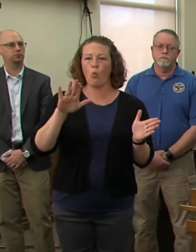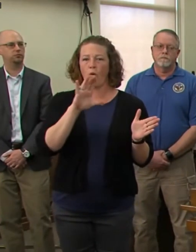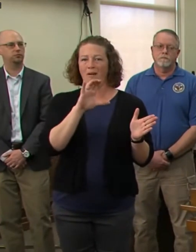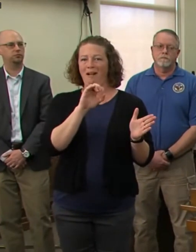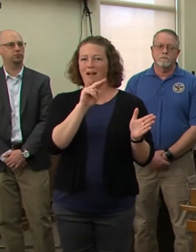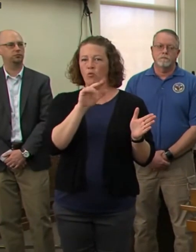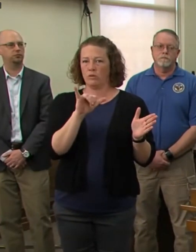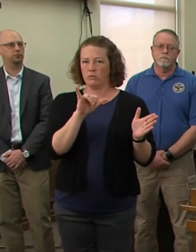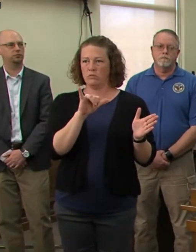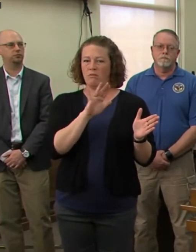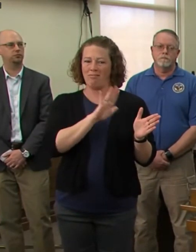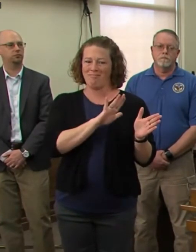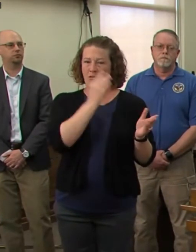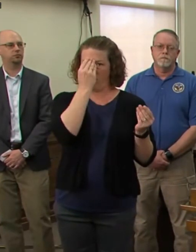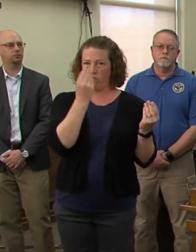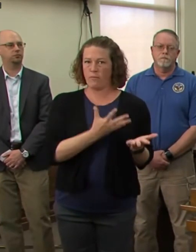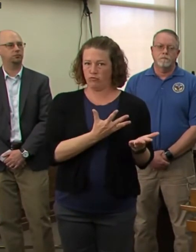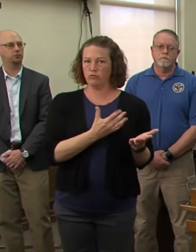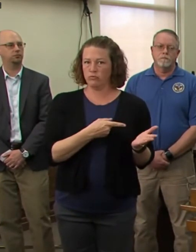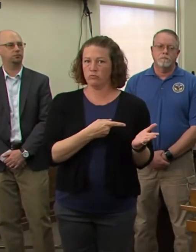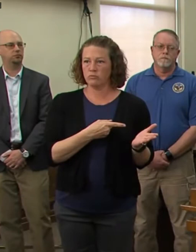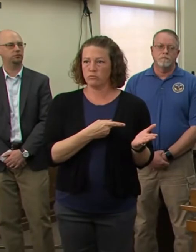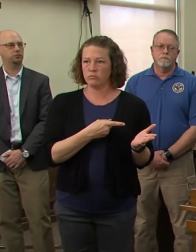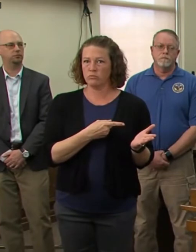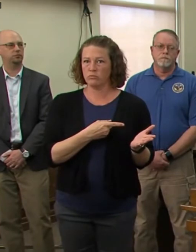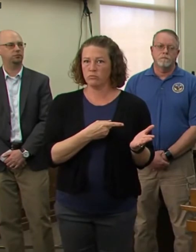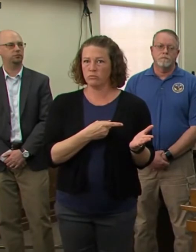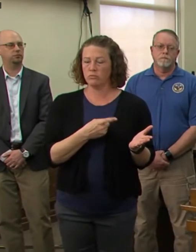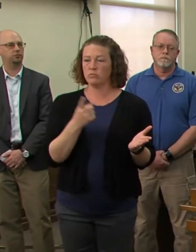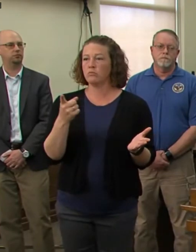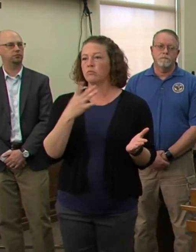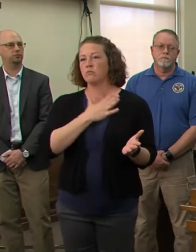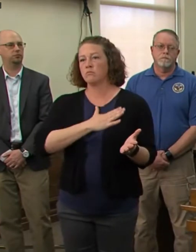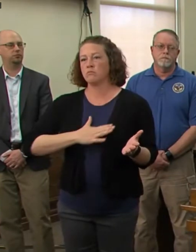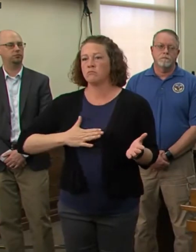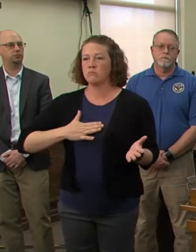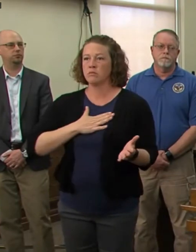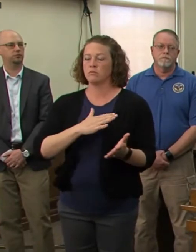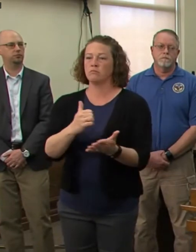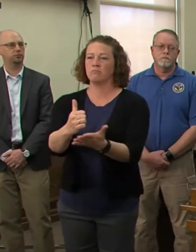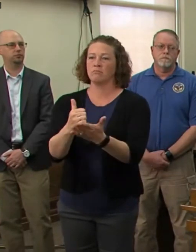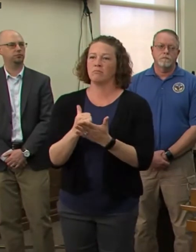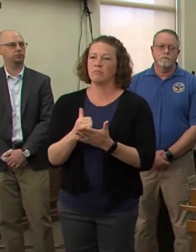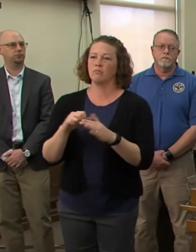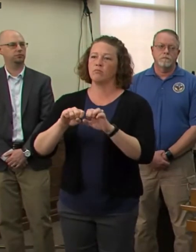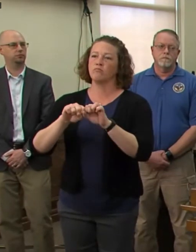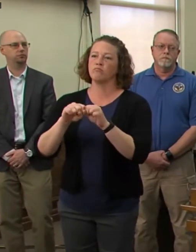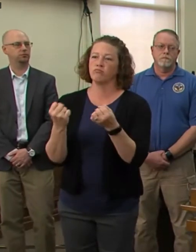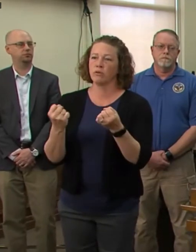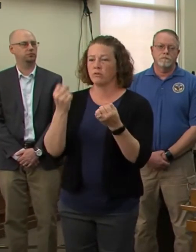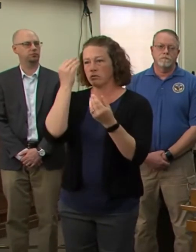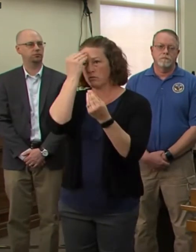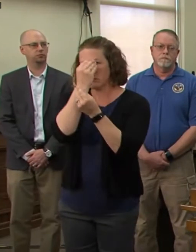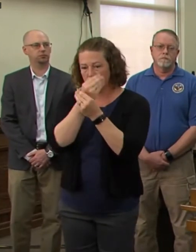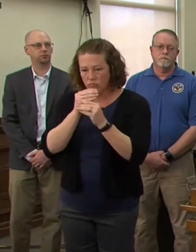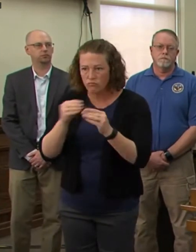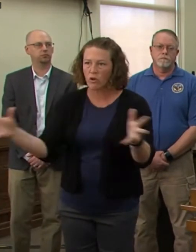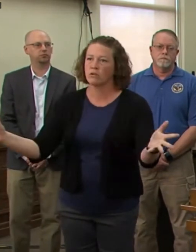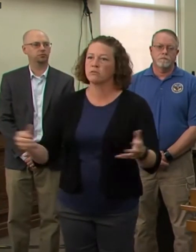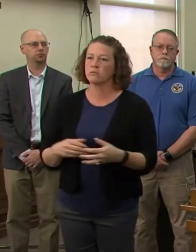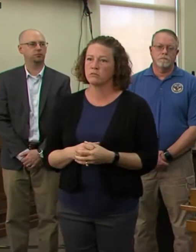ask everyone to do their part and help us break the cycle of spread. And that means staying home as much as possible.